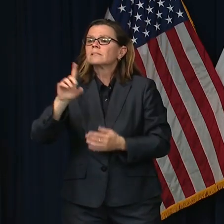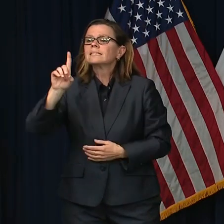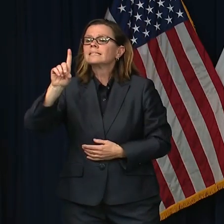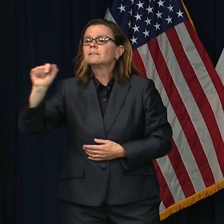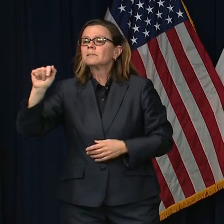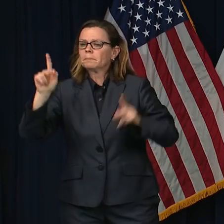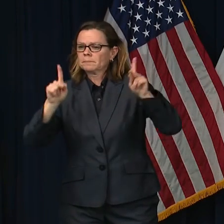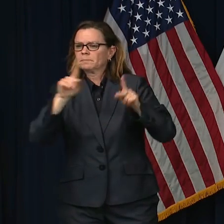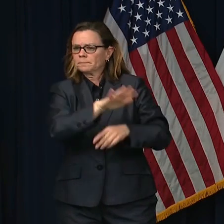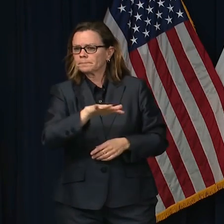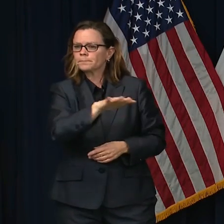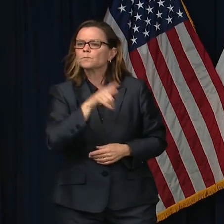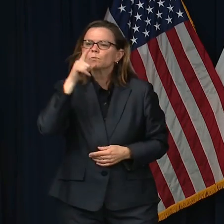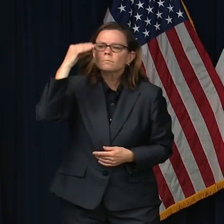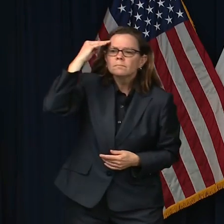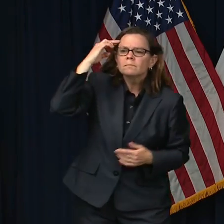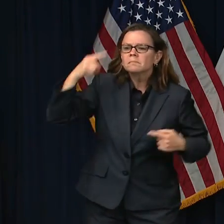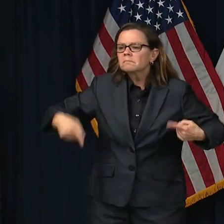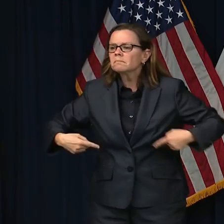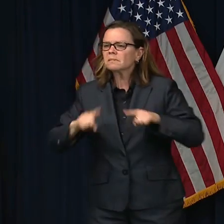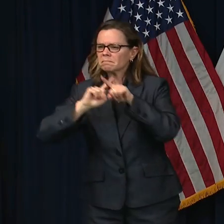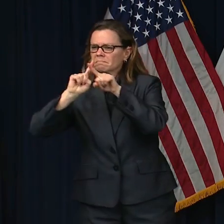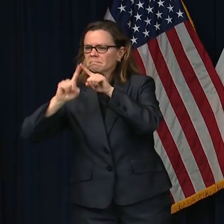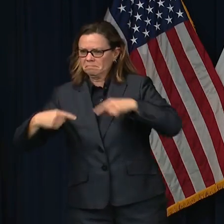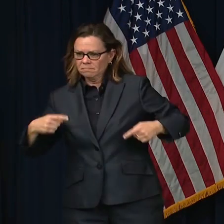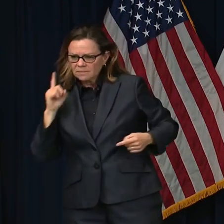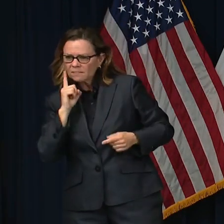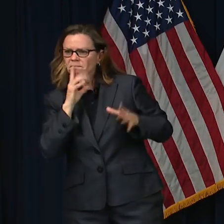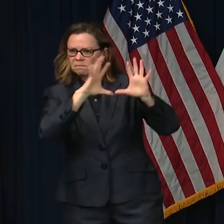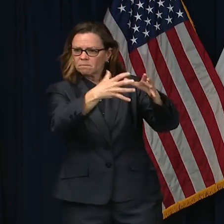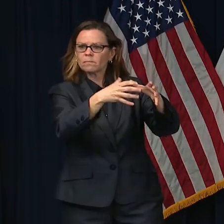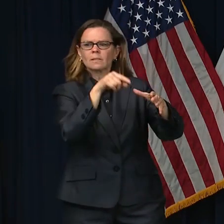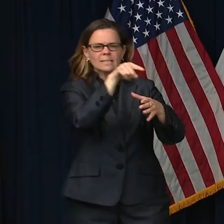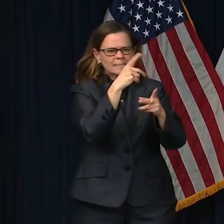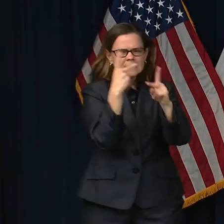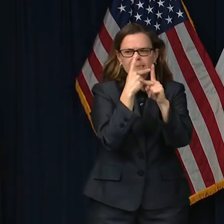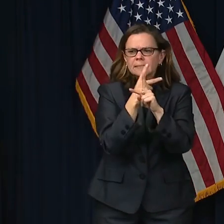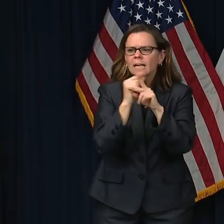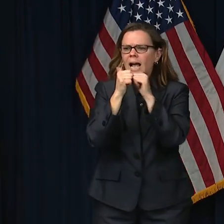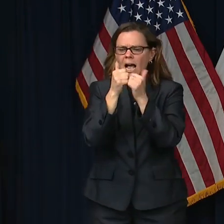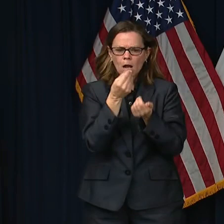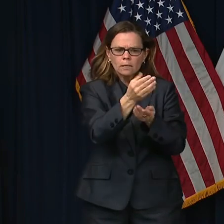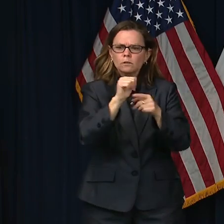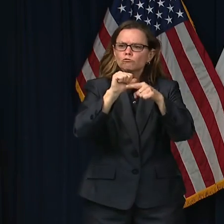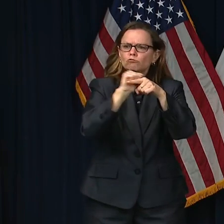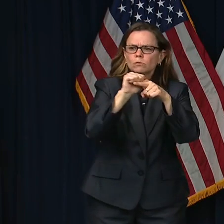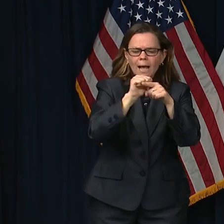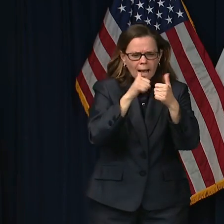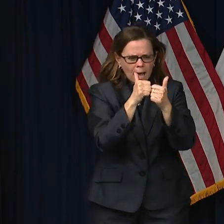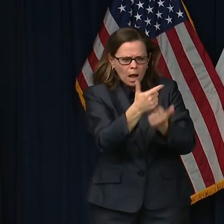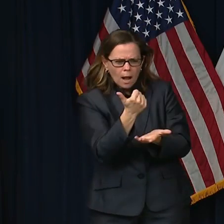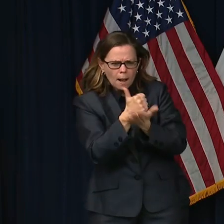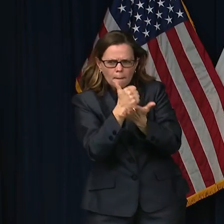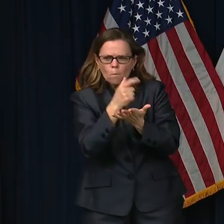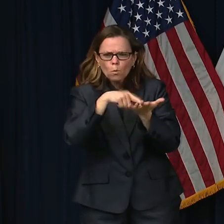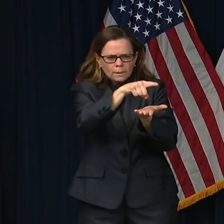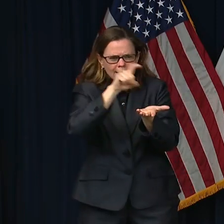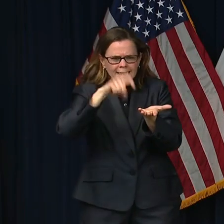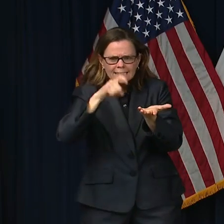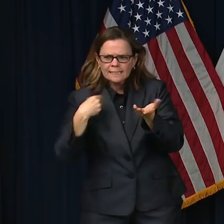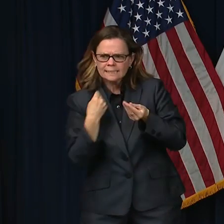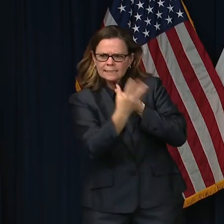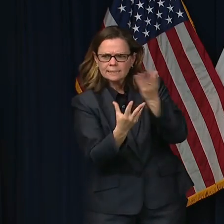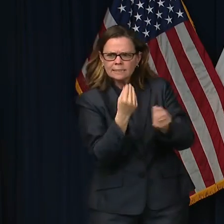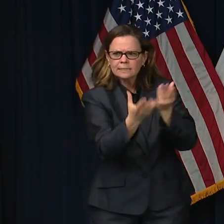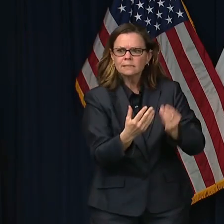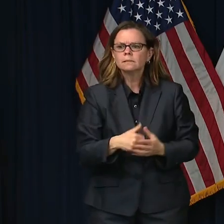offered more workers, training, and supplies in each of their areas to keep Illinoisans with disabilities safe